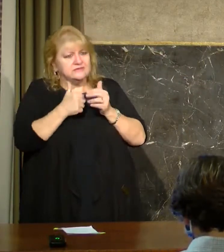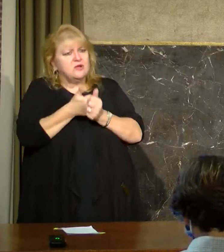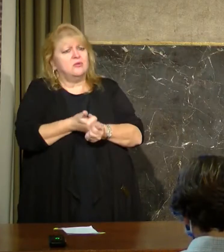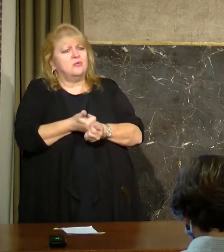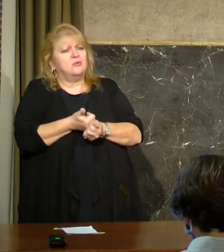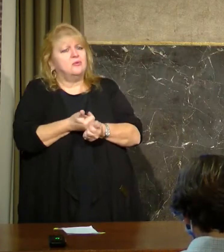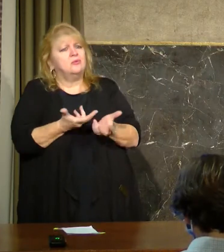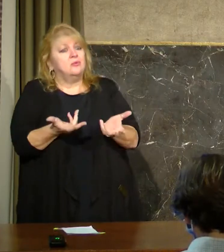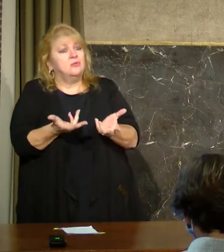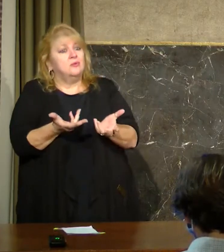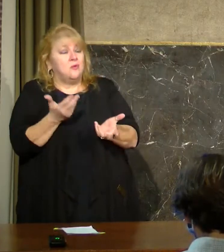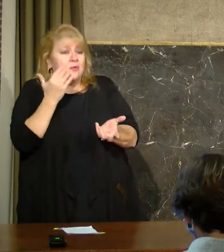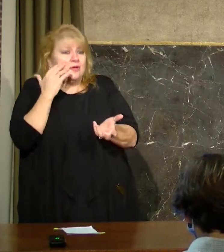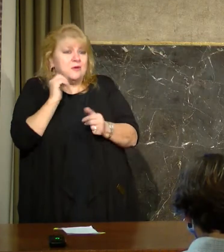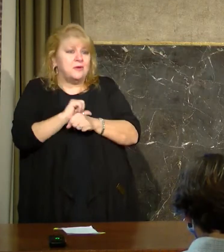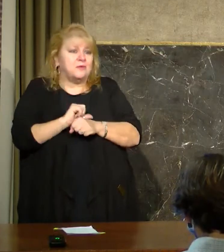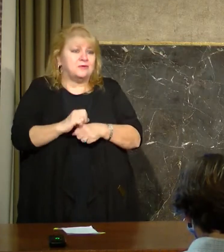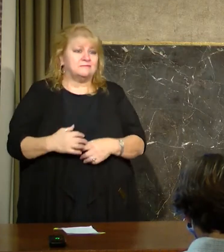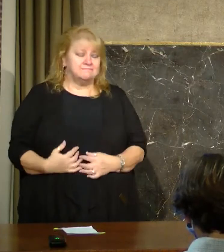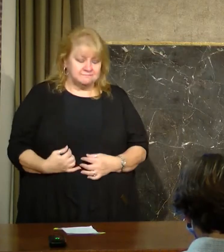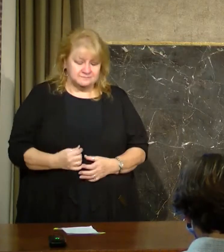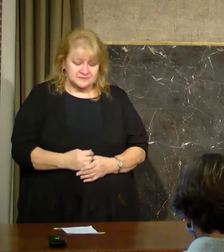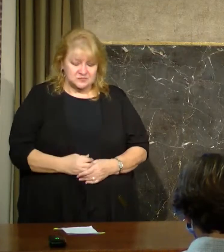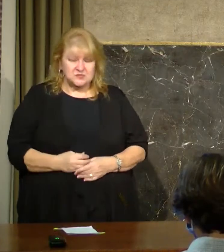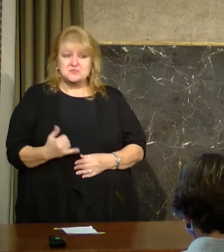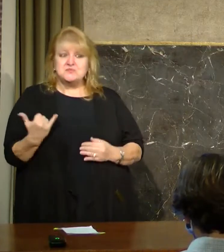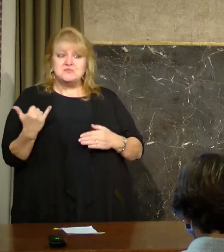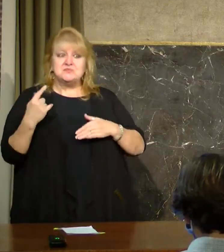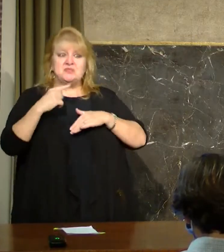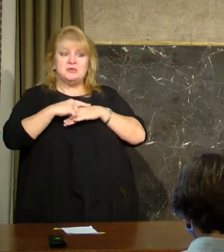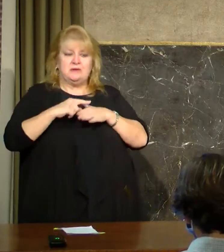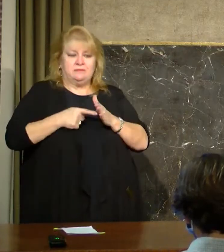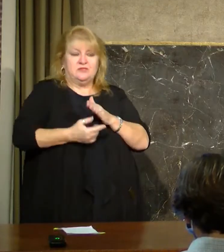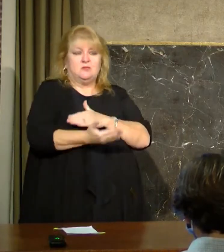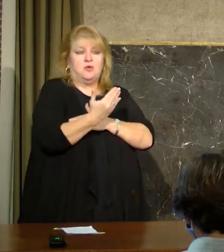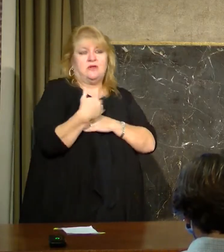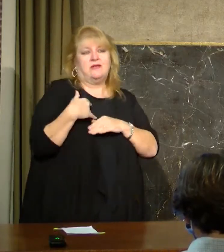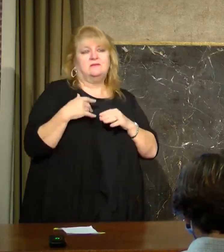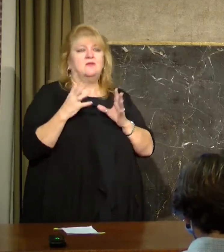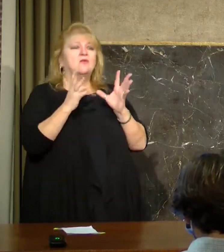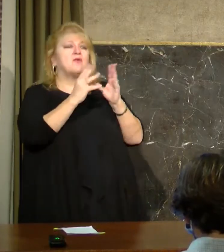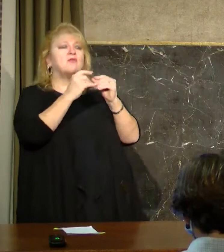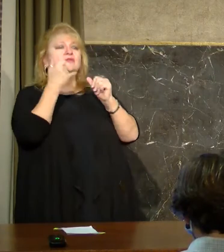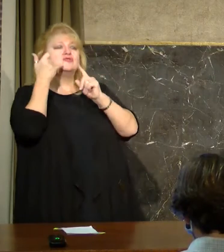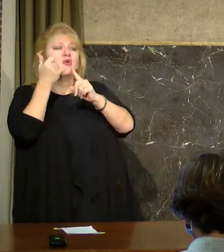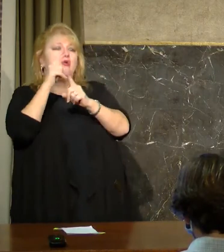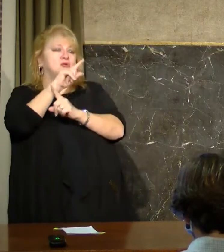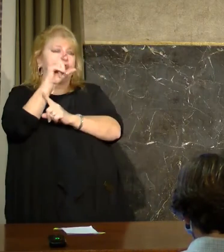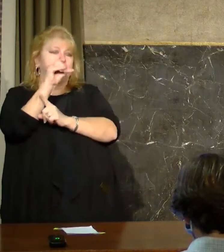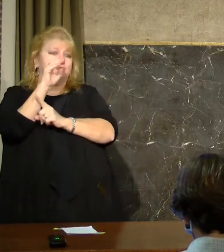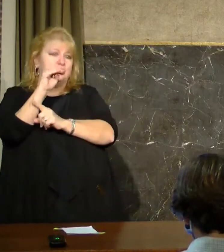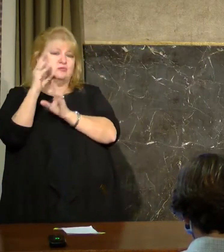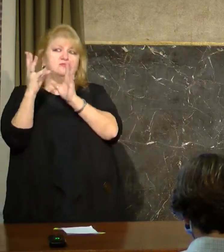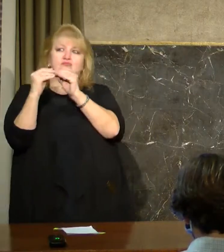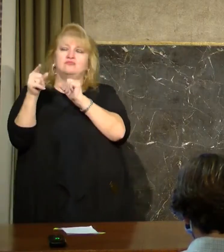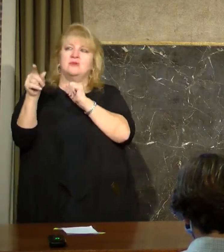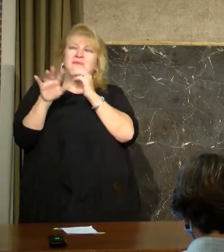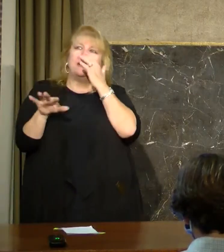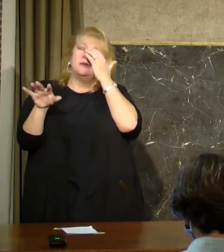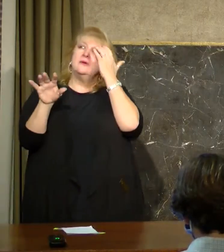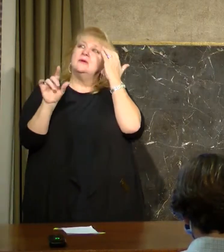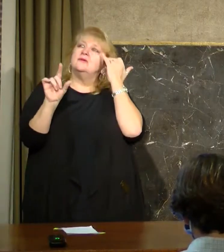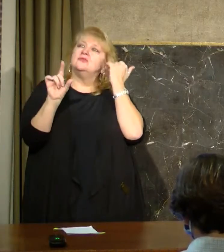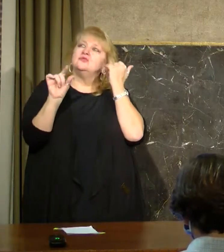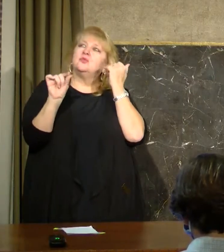I had an opportunity today, first thing this morning, to have a conference call, a Zoom call, with about 20